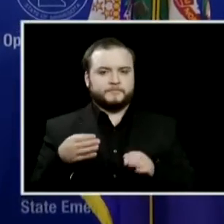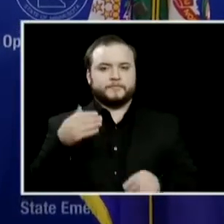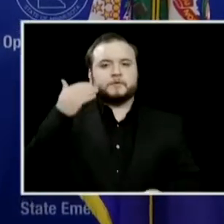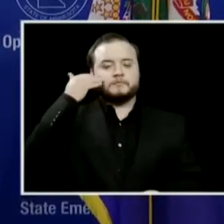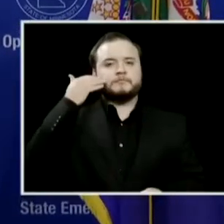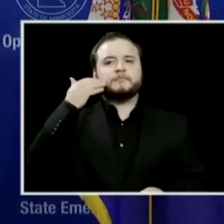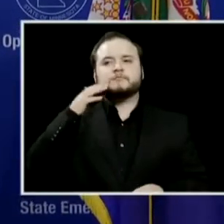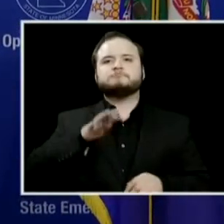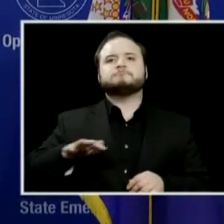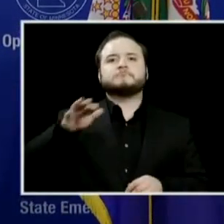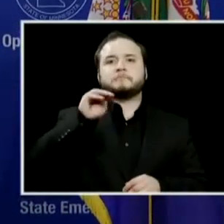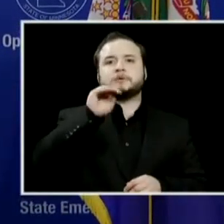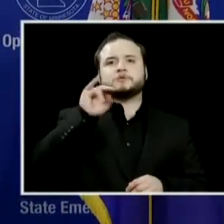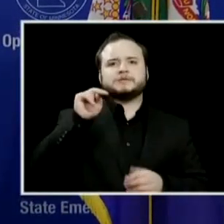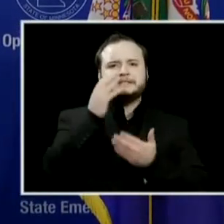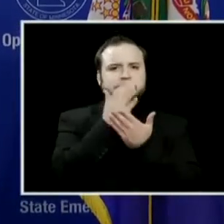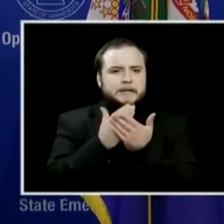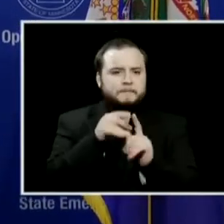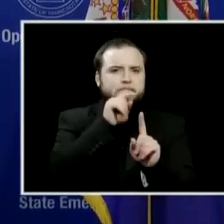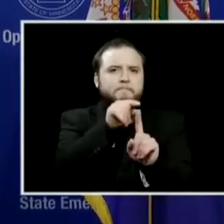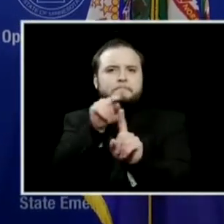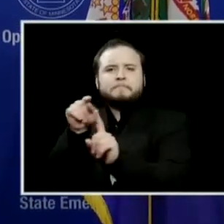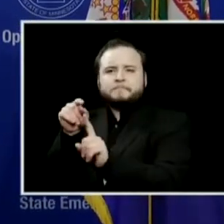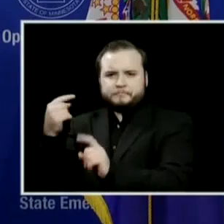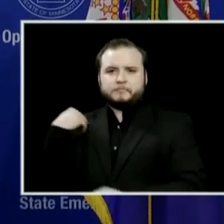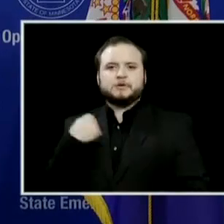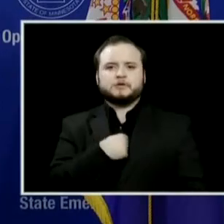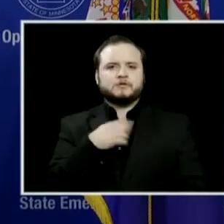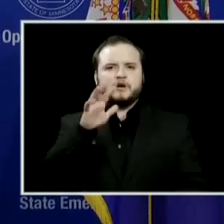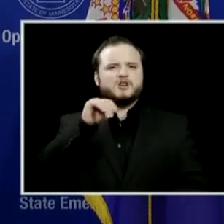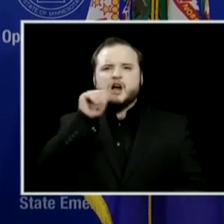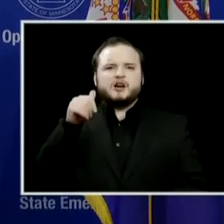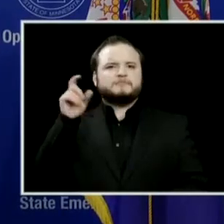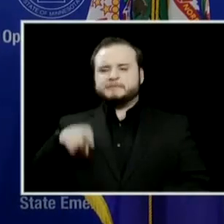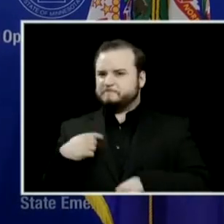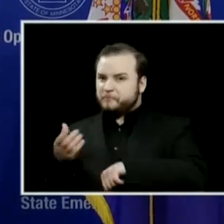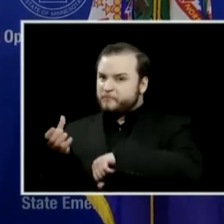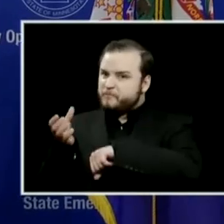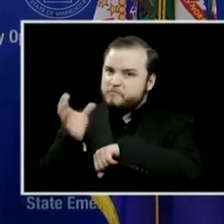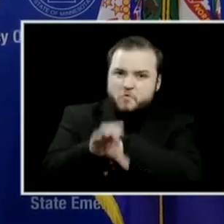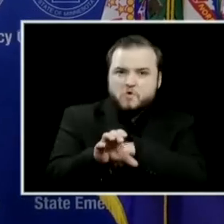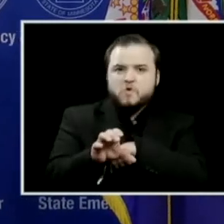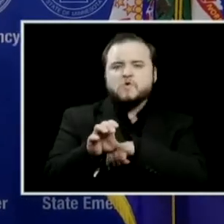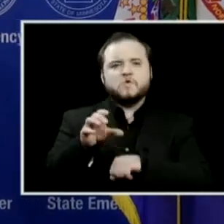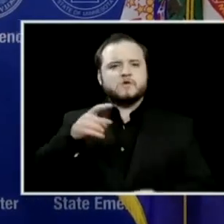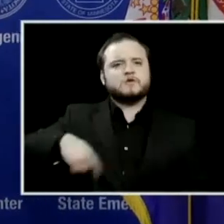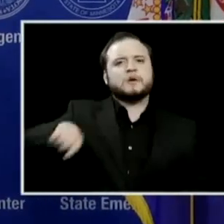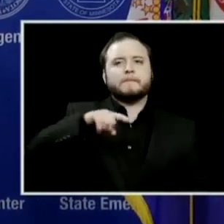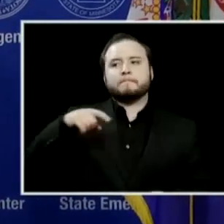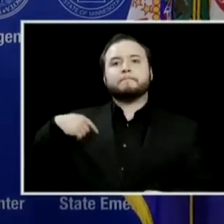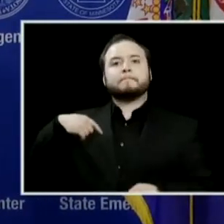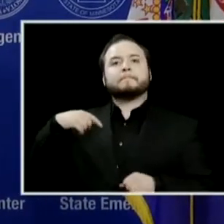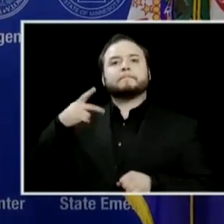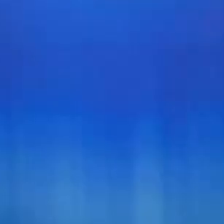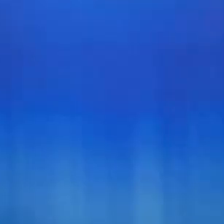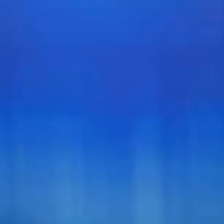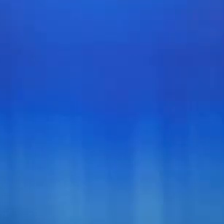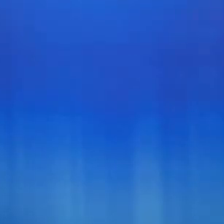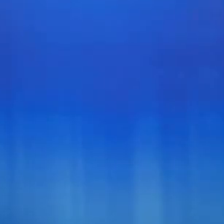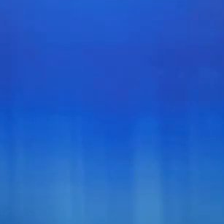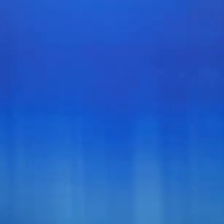public health and moving our commerce back into a functioning place. We can do both if you do it right.